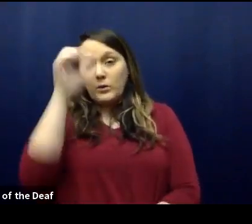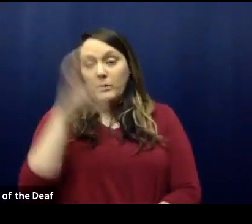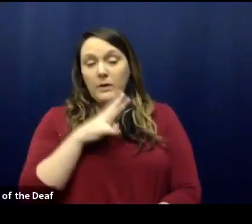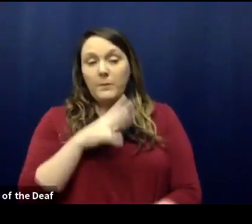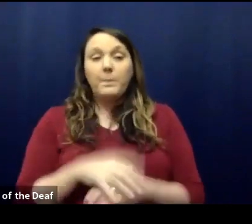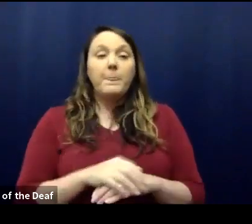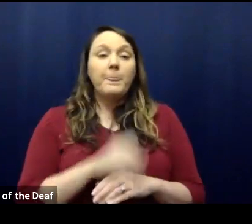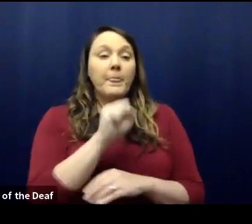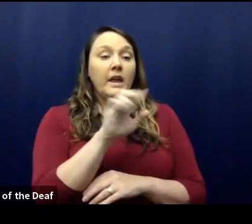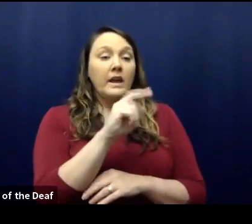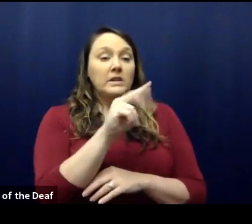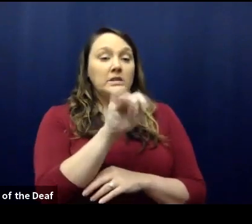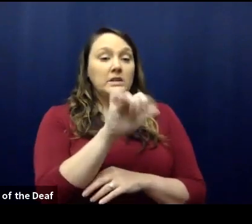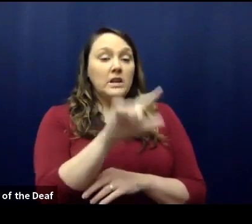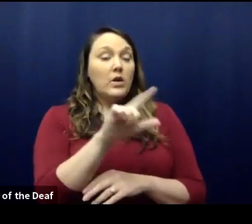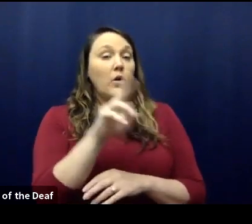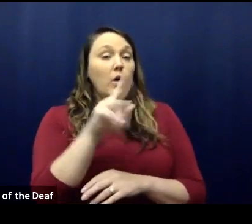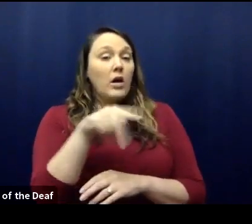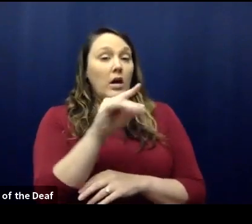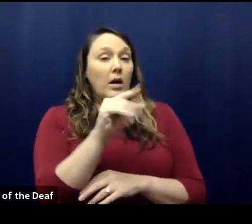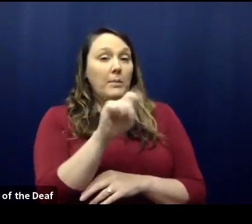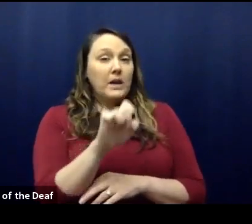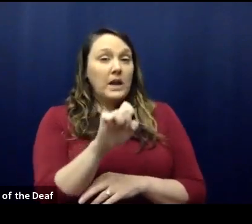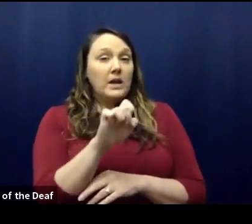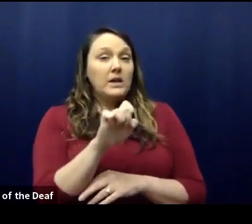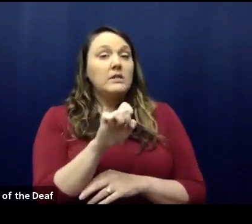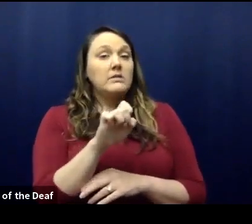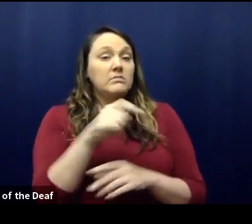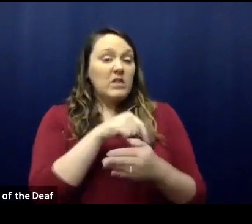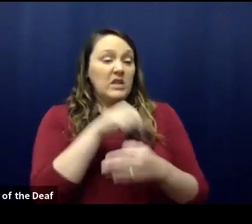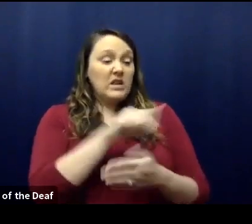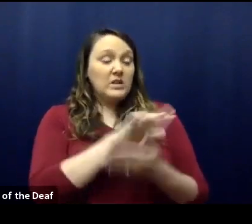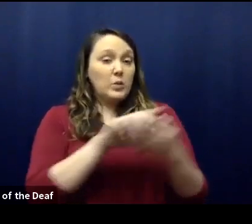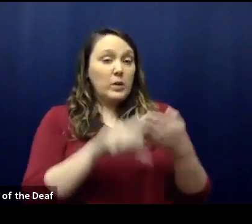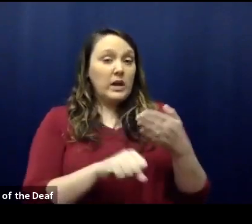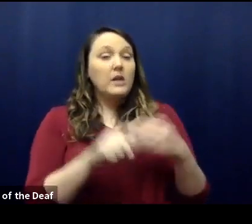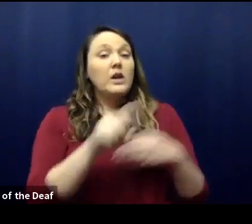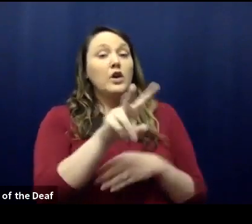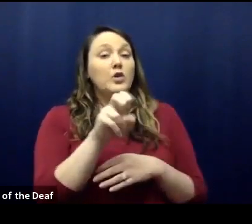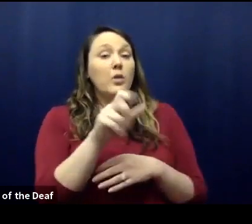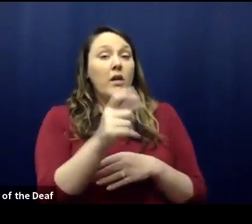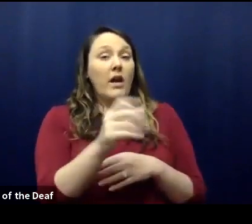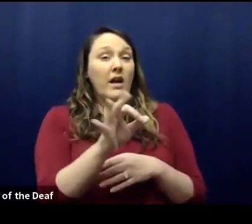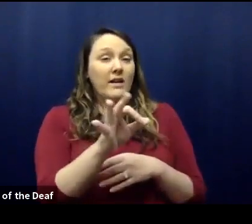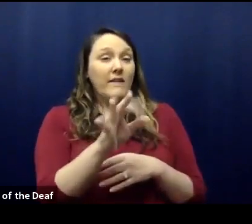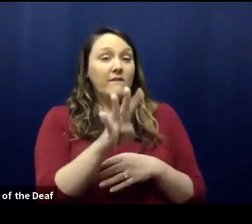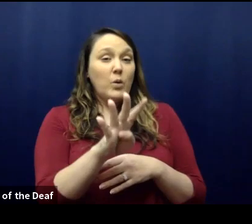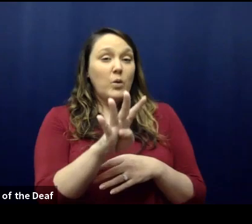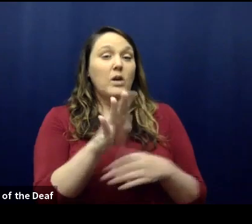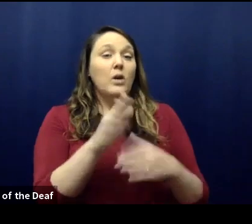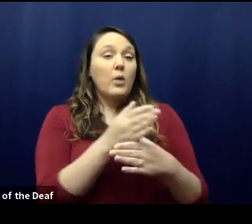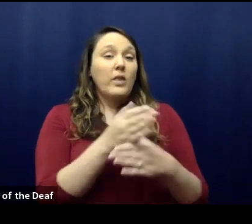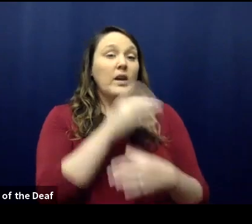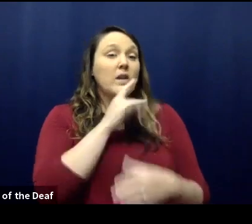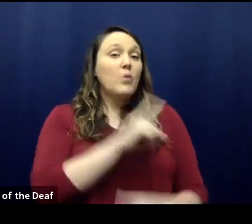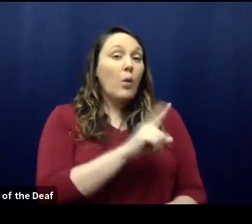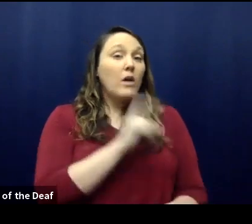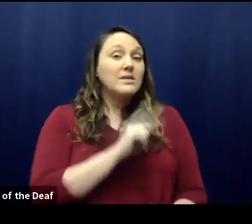with the Sentinel, as per the updates over the weekend in the 1 to 10 age group, there were 294 cases within 1 to 10-year-olds.